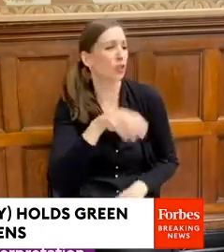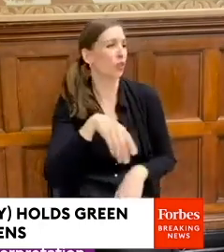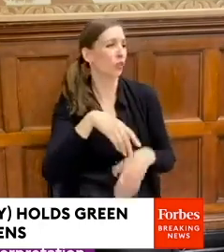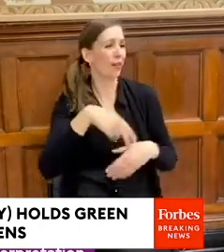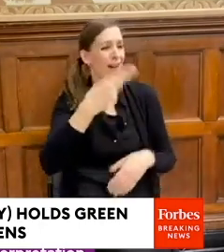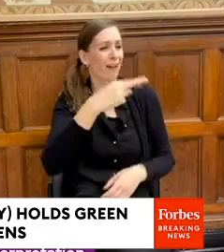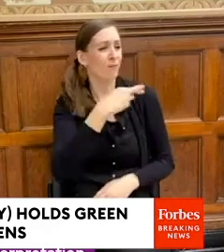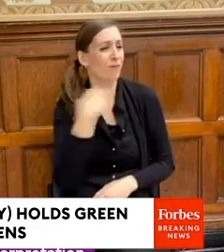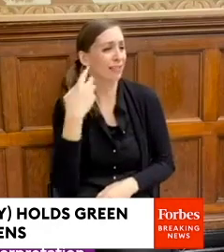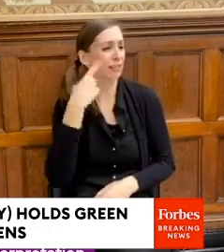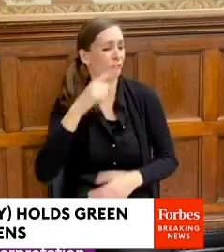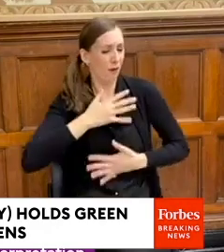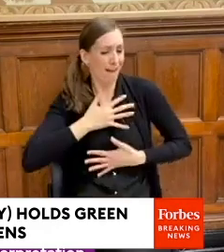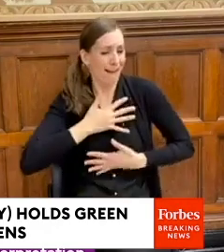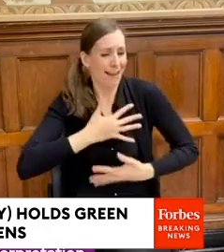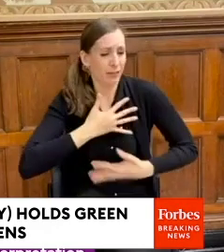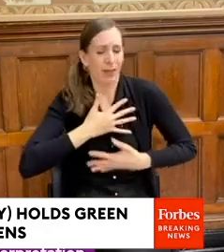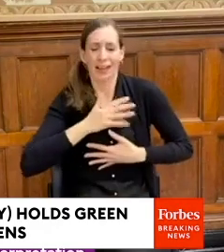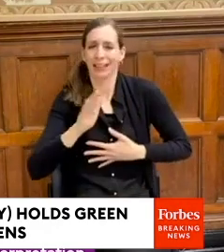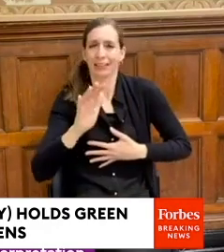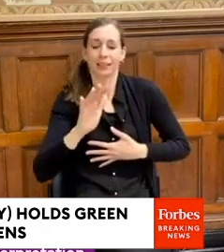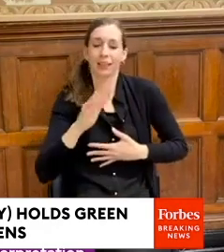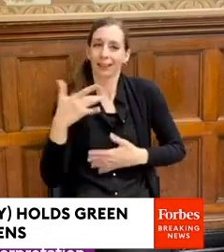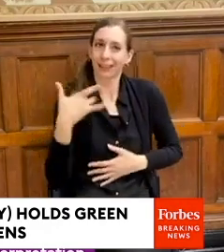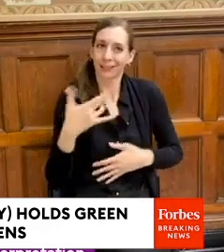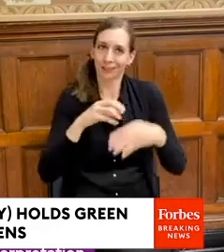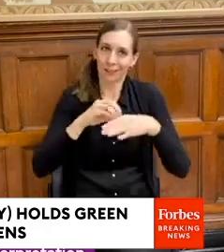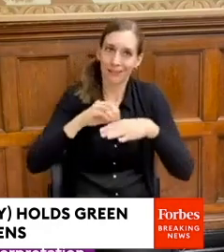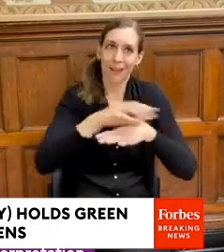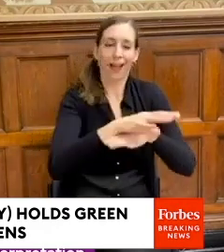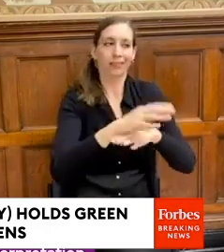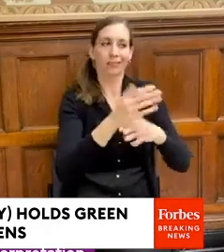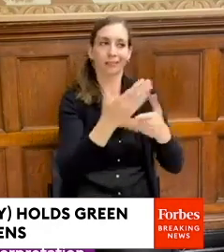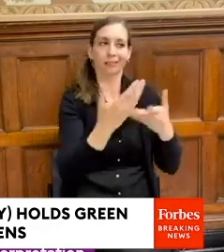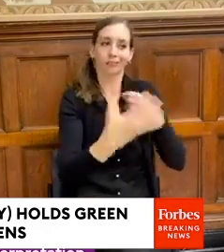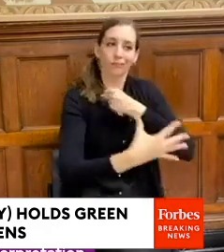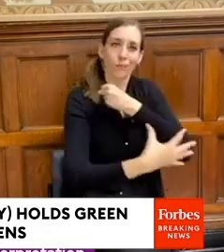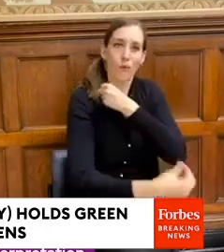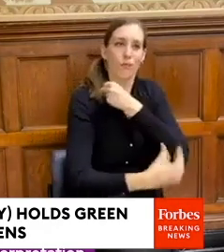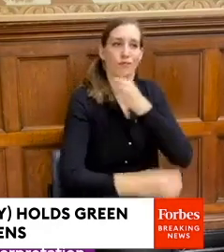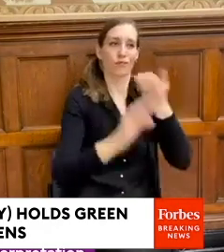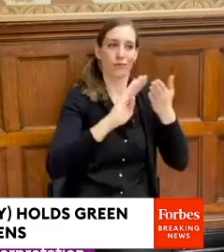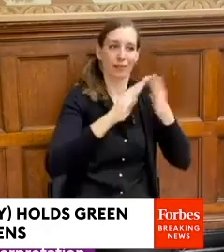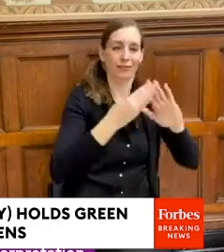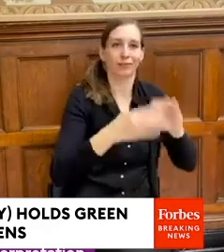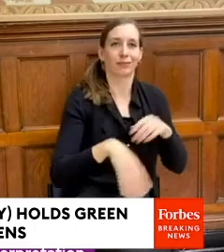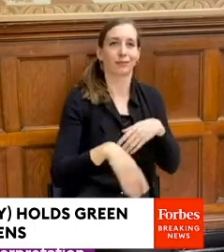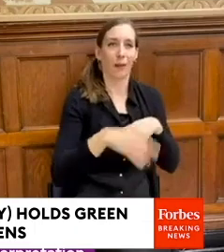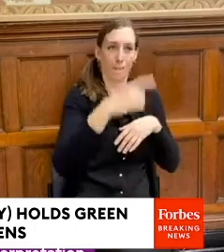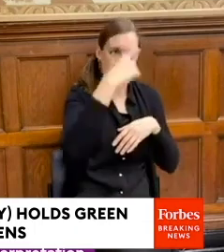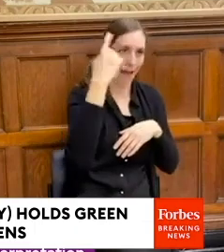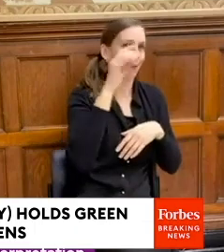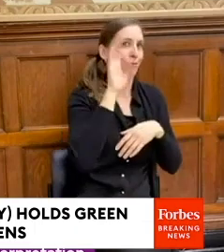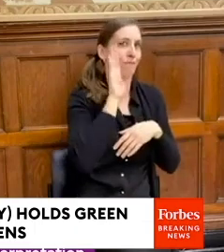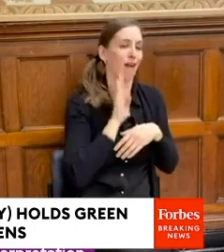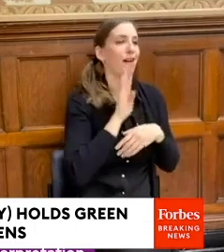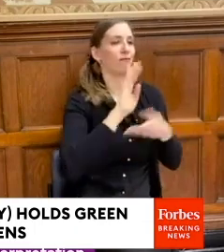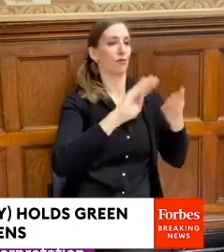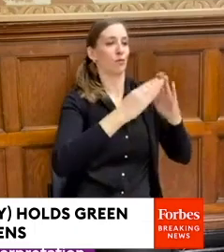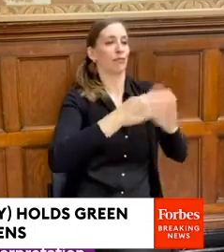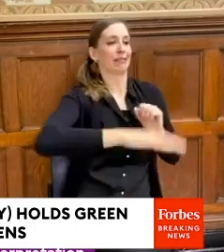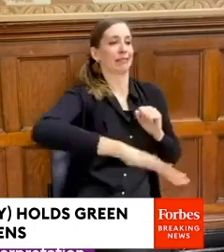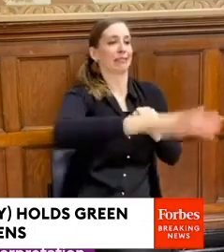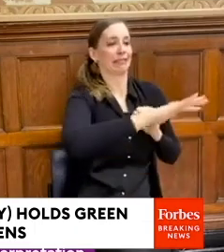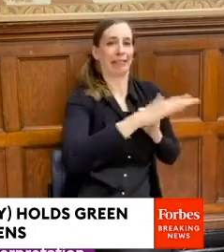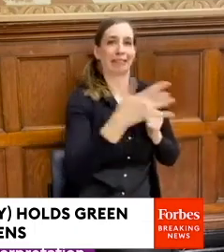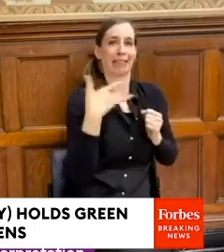almost always working class communities, poor communities, and black and brown communities that get the short shrift. And we have